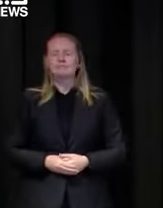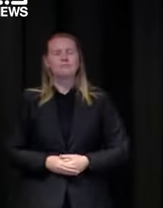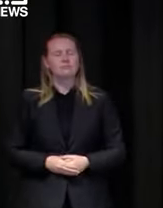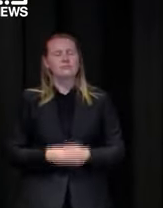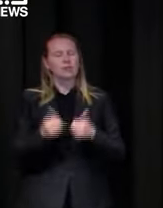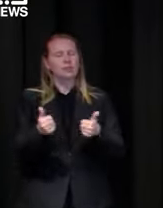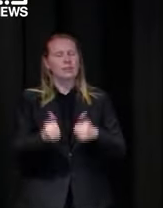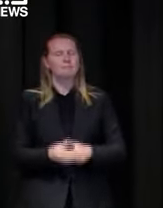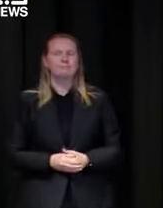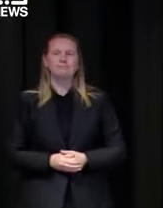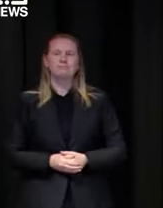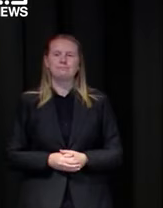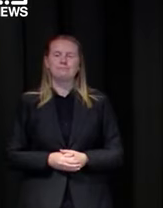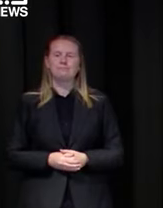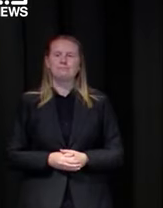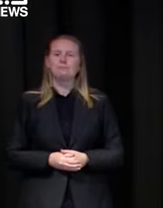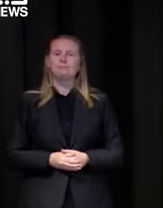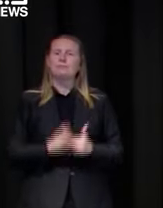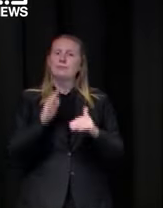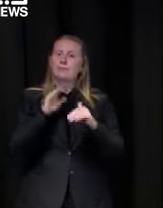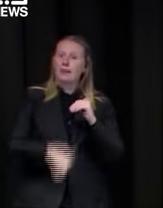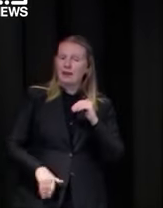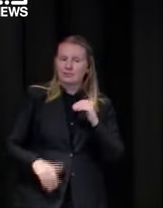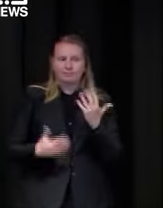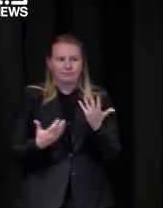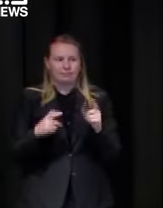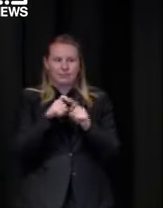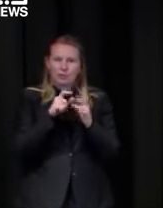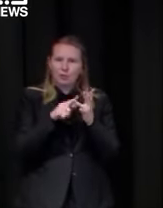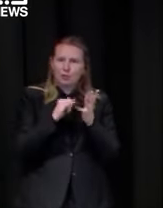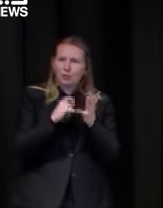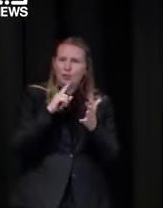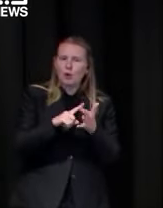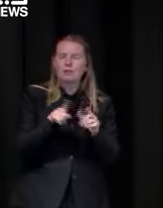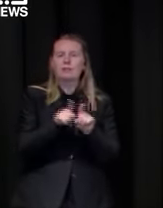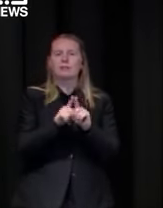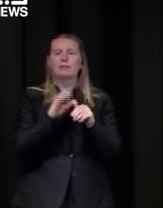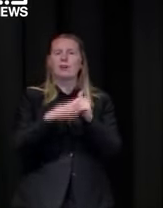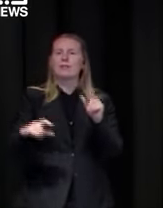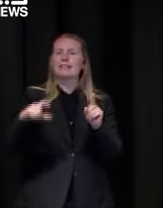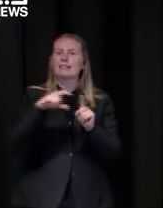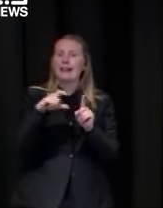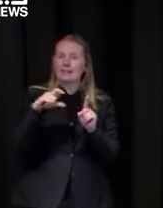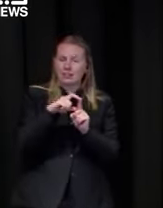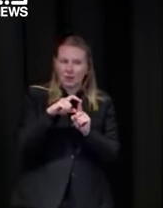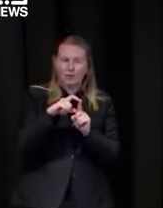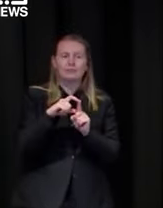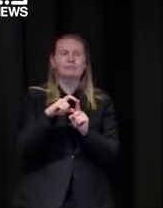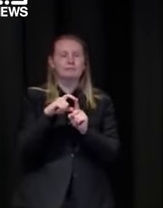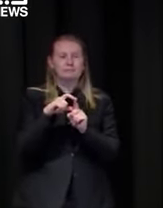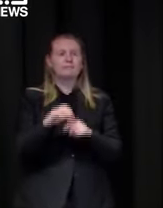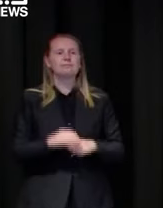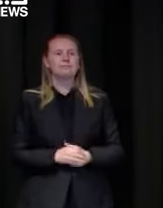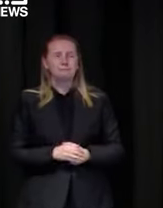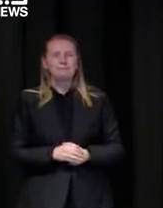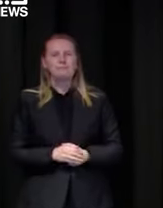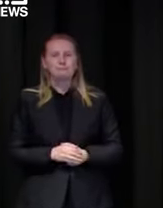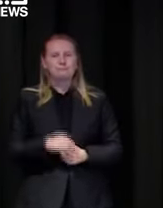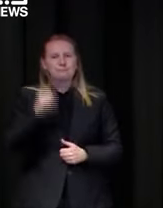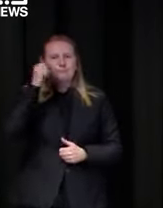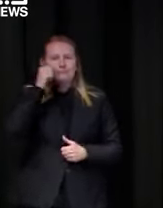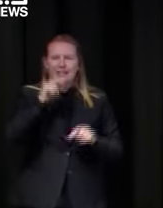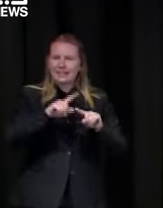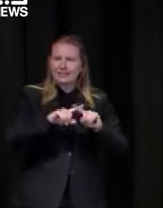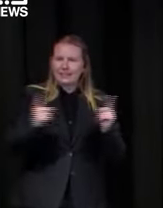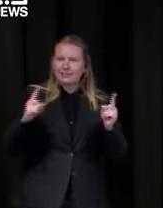so mayor in terms of the um the doses and particularly dandenong issues so yesterday i went through at some length vaccination rates in different councils